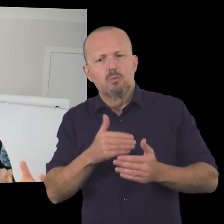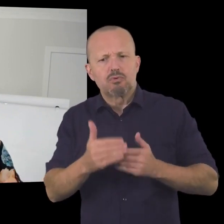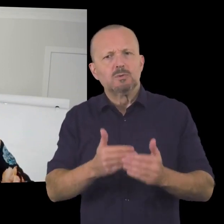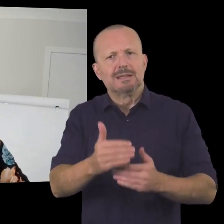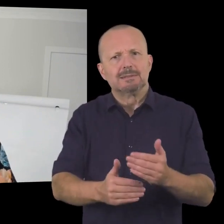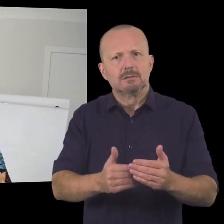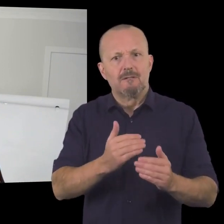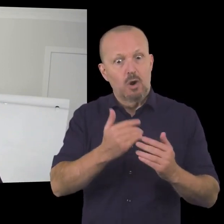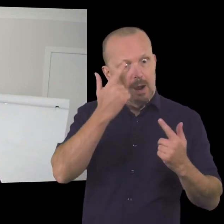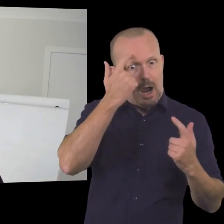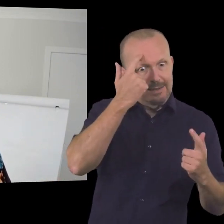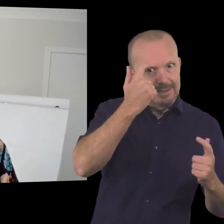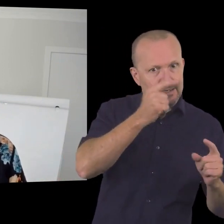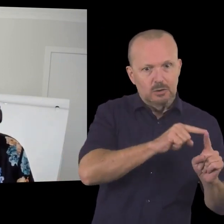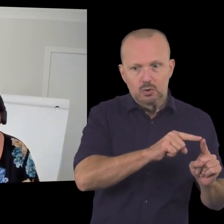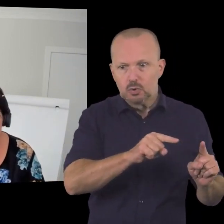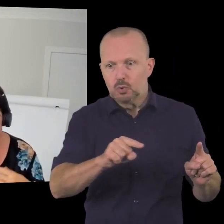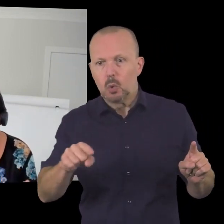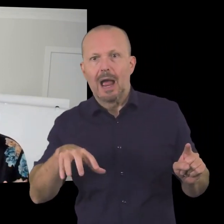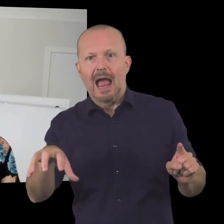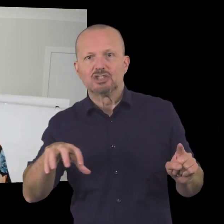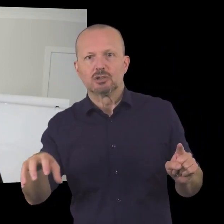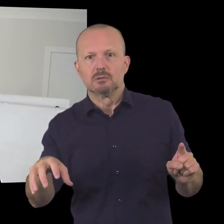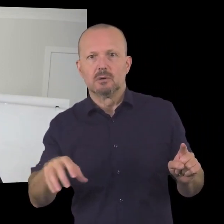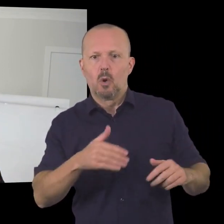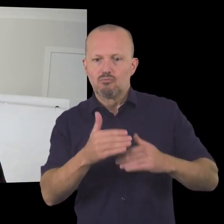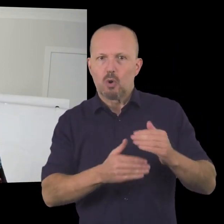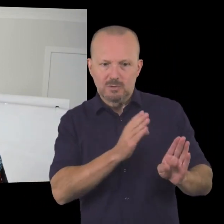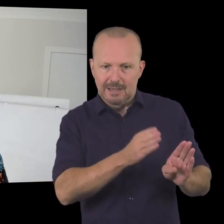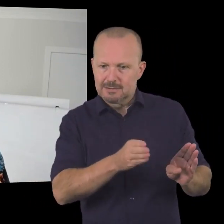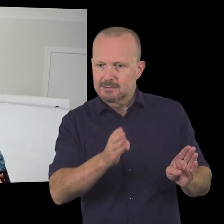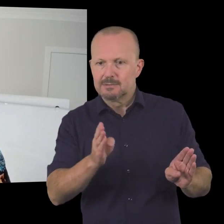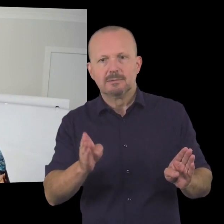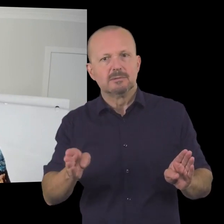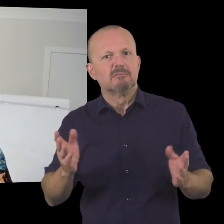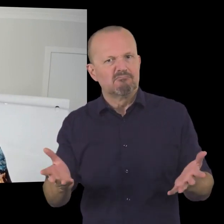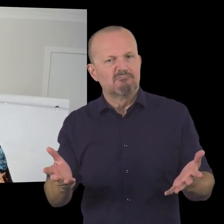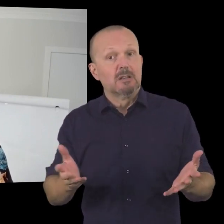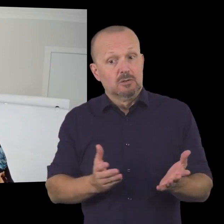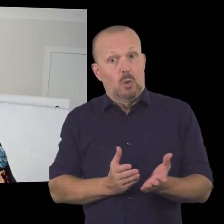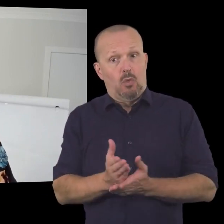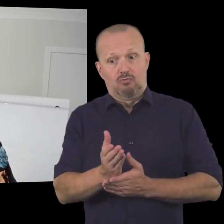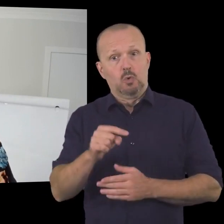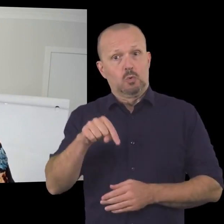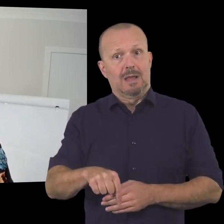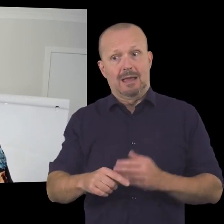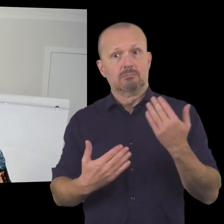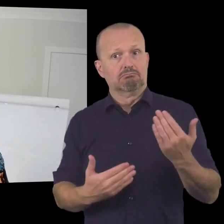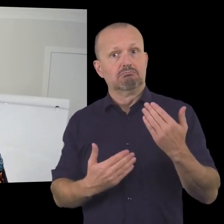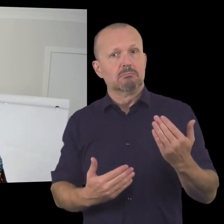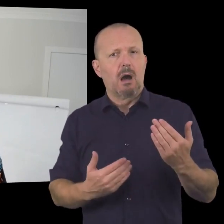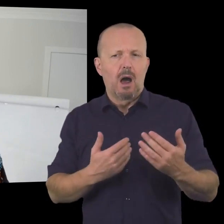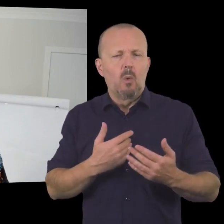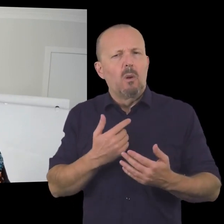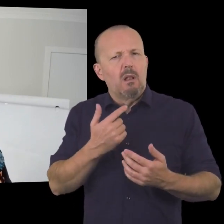from idea to action uh and I'll be sharing some ideas with you as we go through the session this morning uh to help you